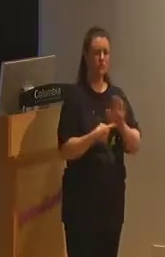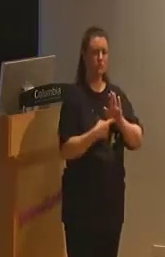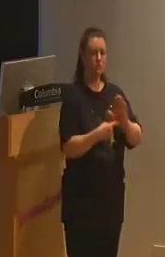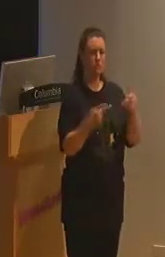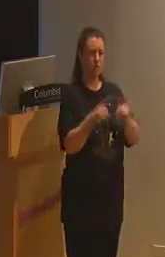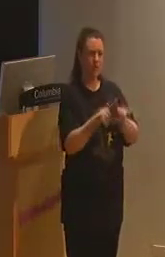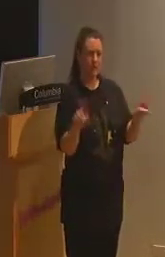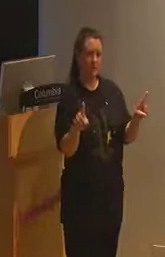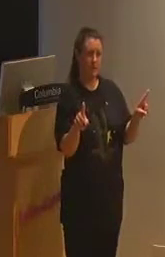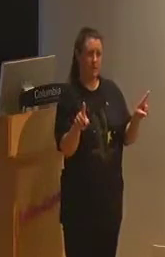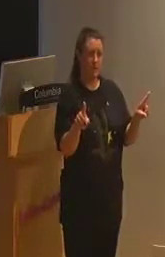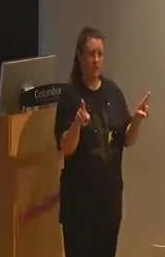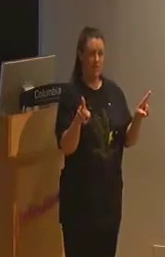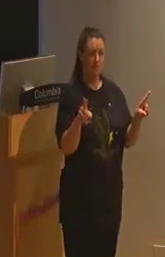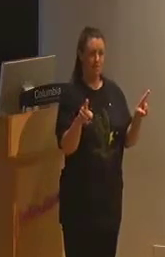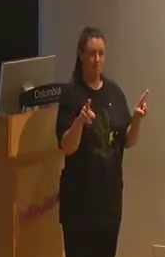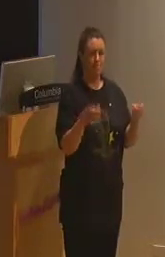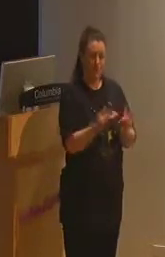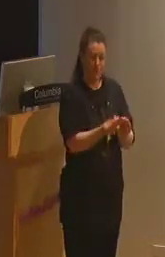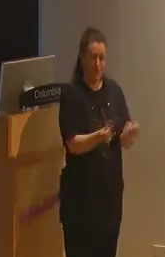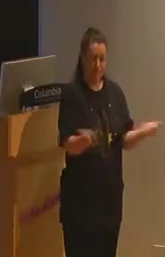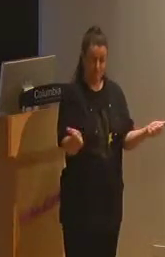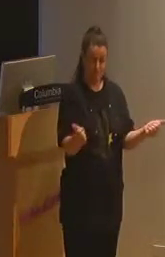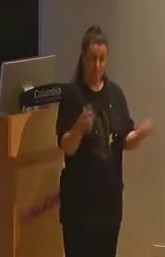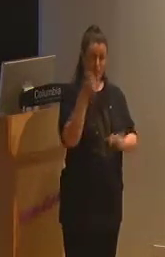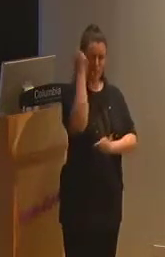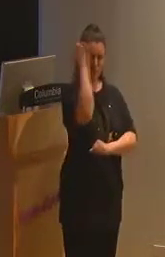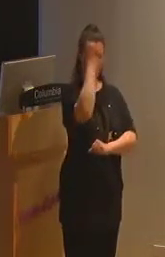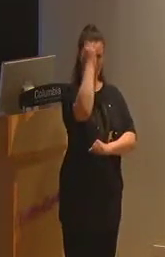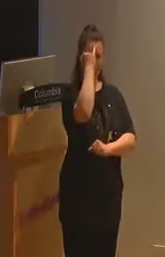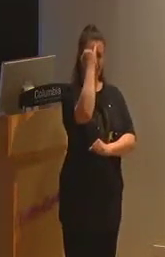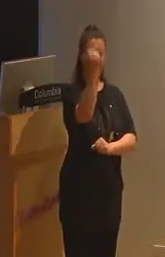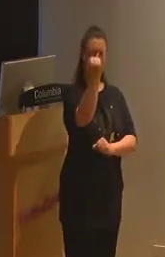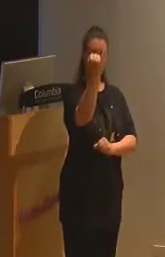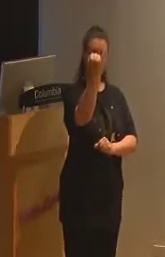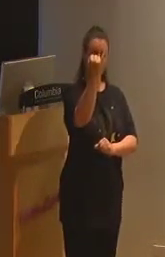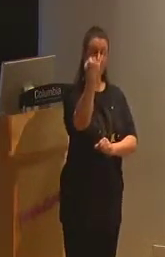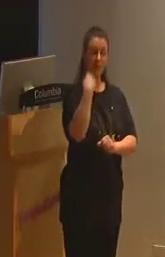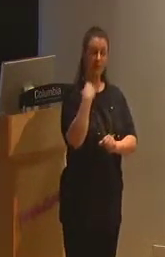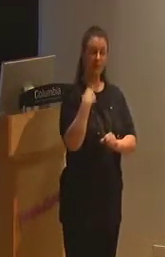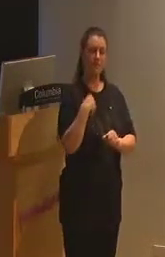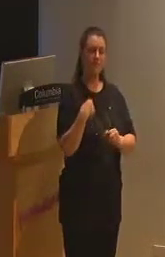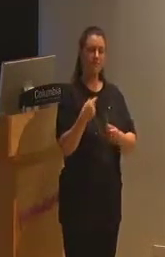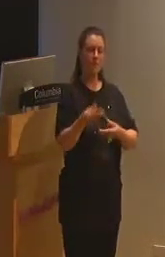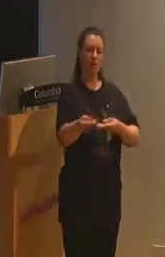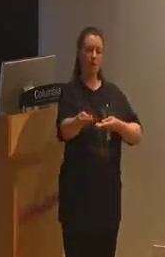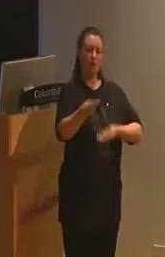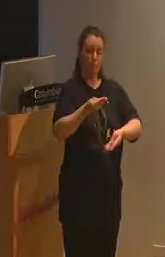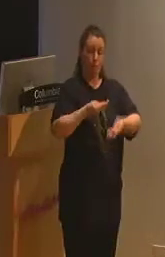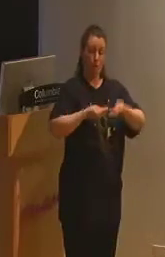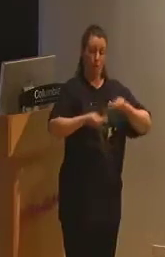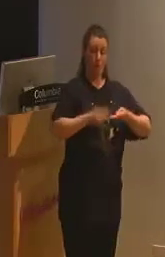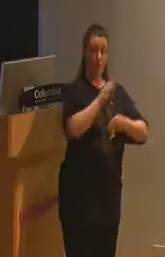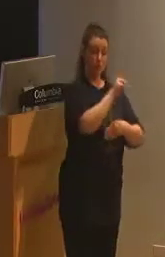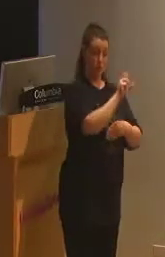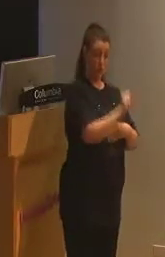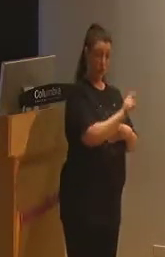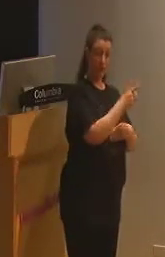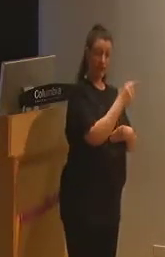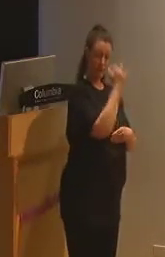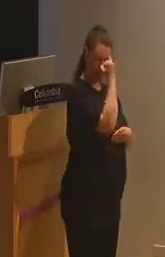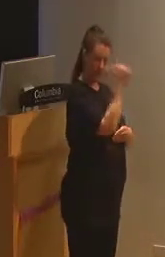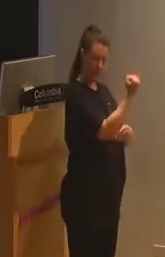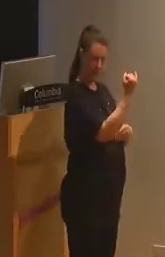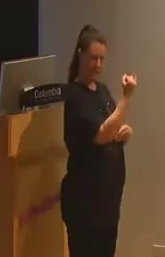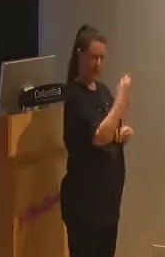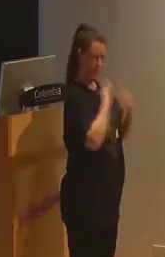normative society. These European Enlightenment practices carried into the progressive era in the U.S., especially in the notion that the